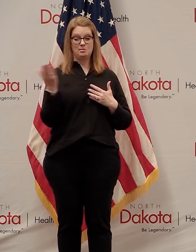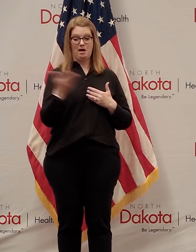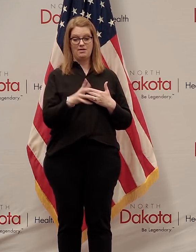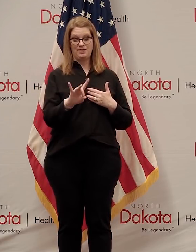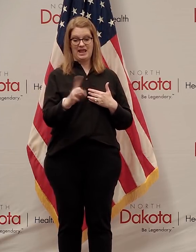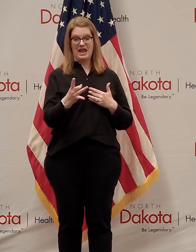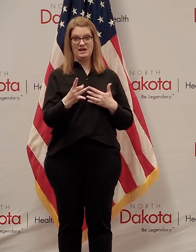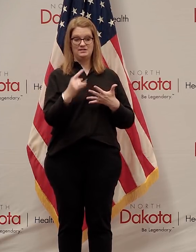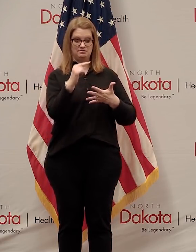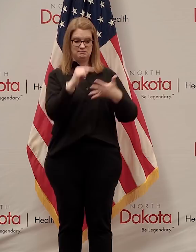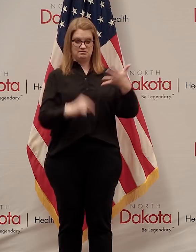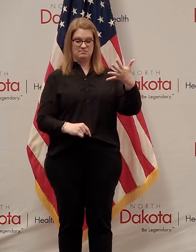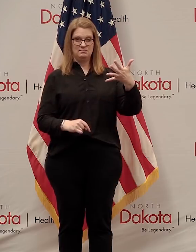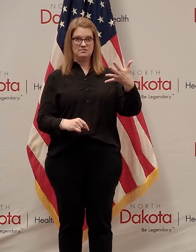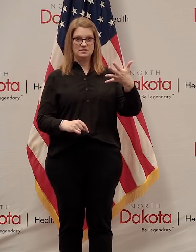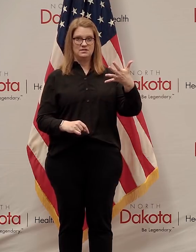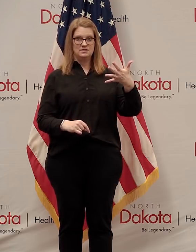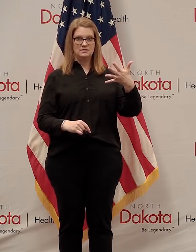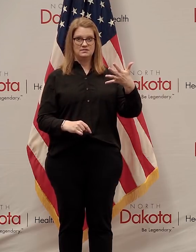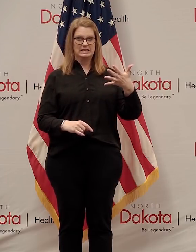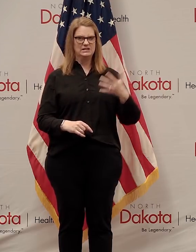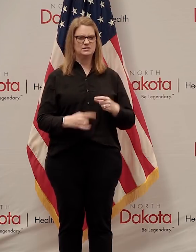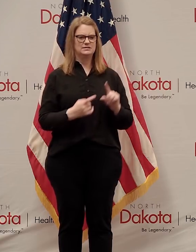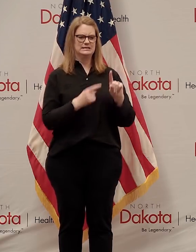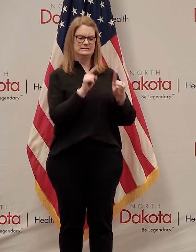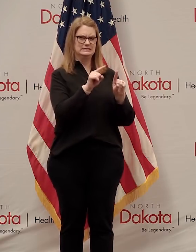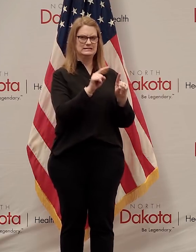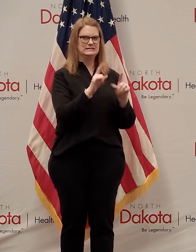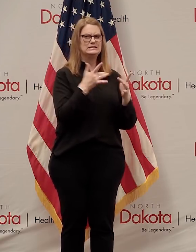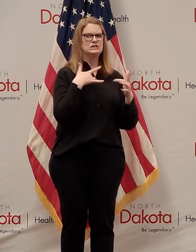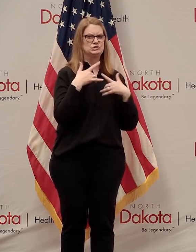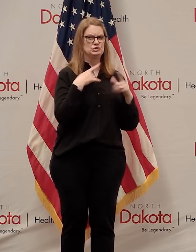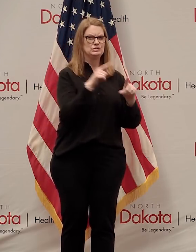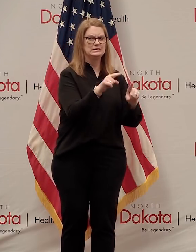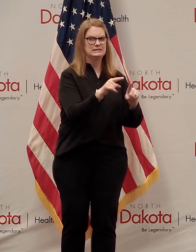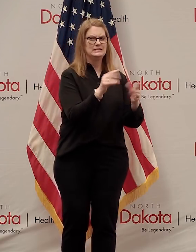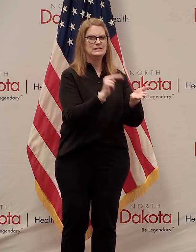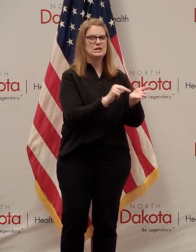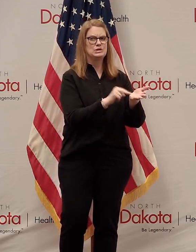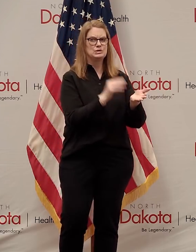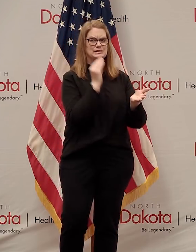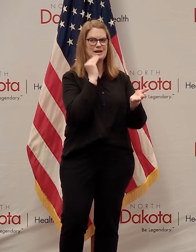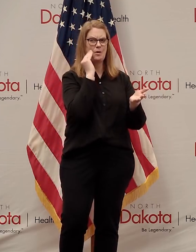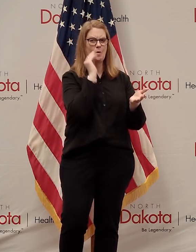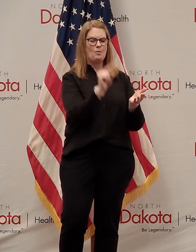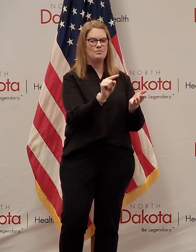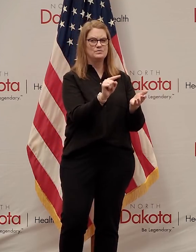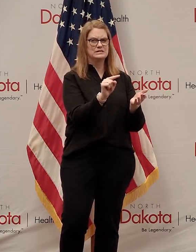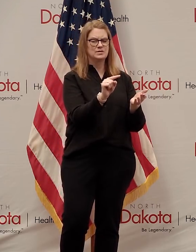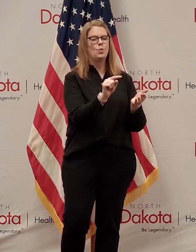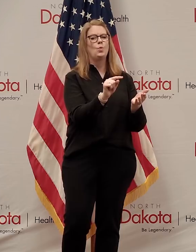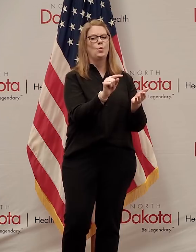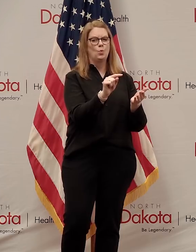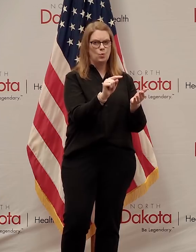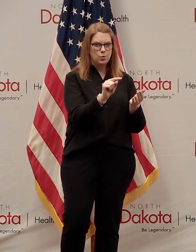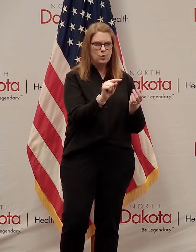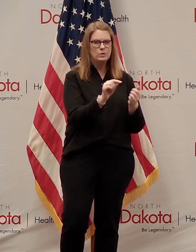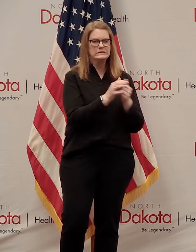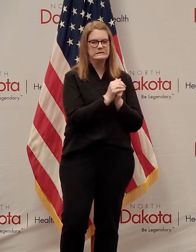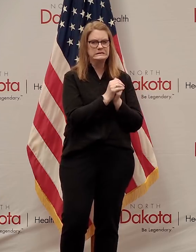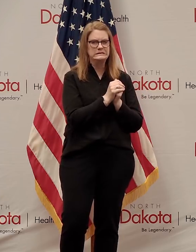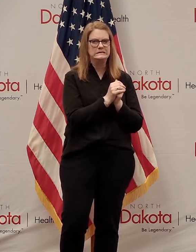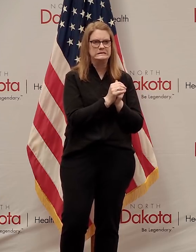the most vulnerable and this increase of cases in homes because those cases are,